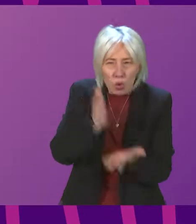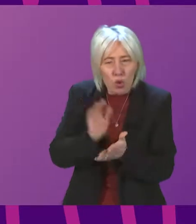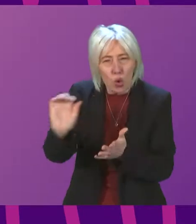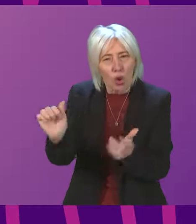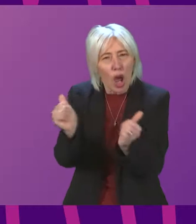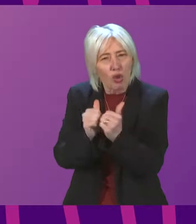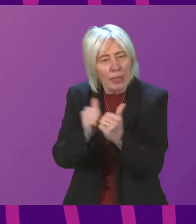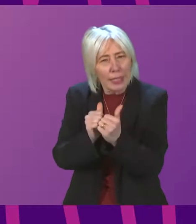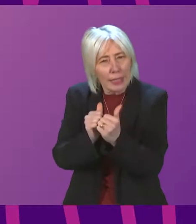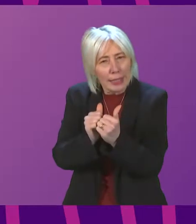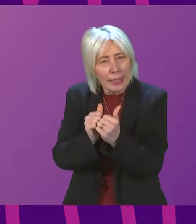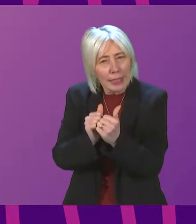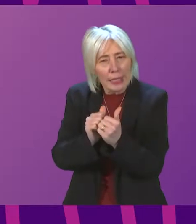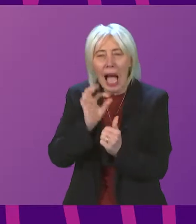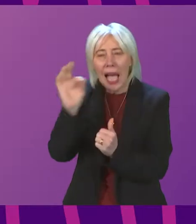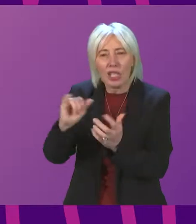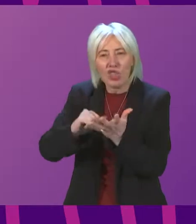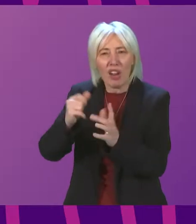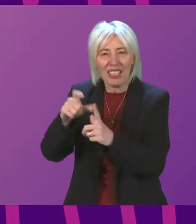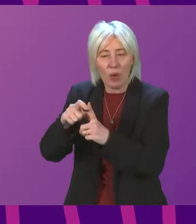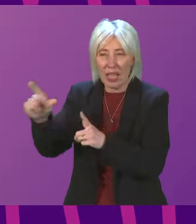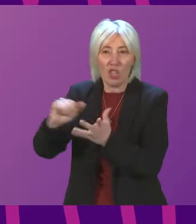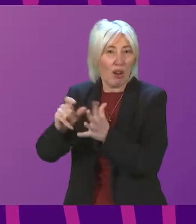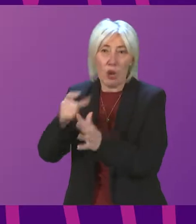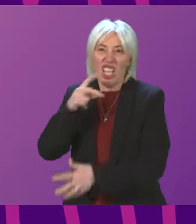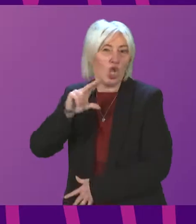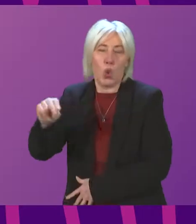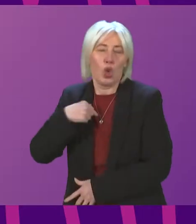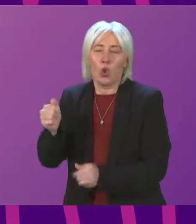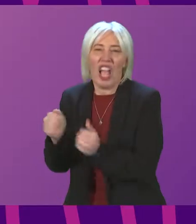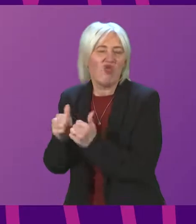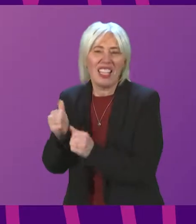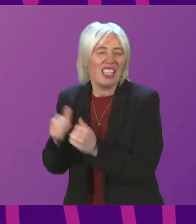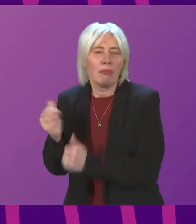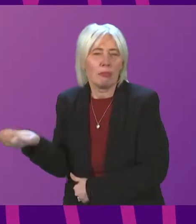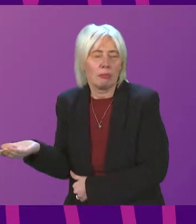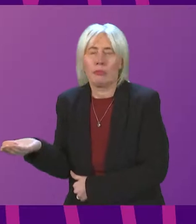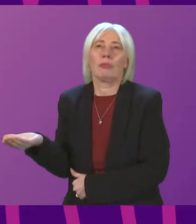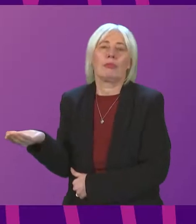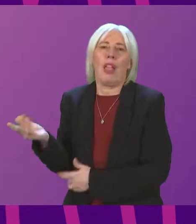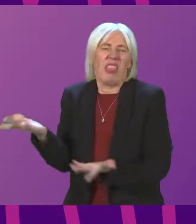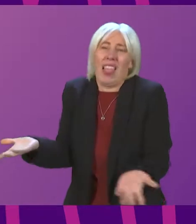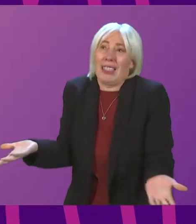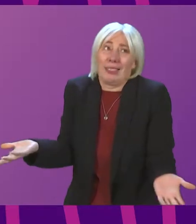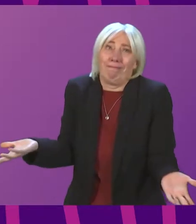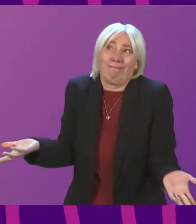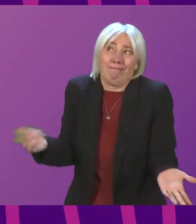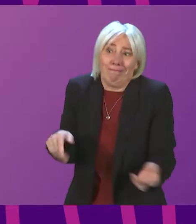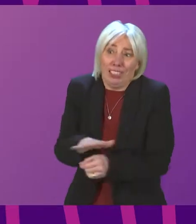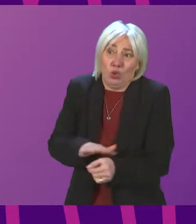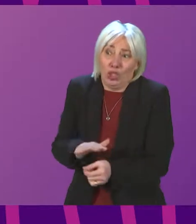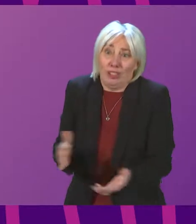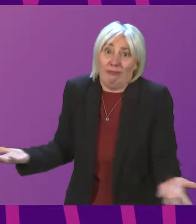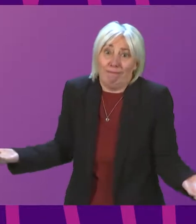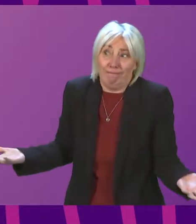co-cab sure asked Sharon Dowie. No, I don't agree. And that, I'm afraid, is where we are at